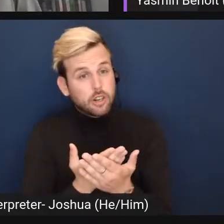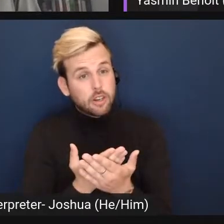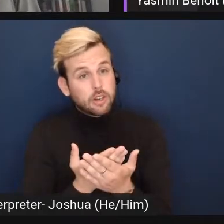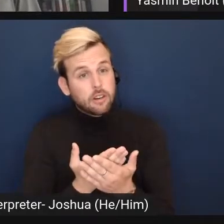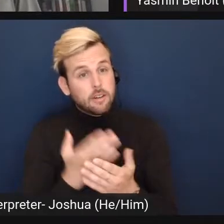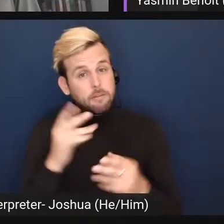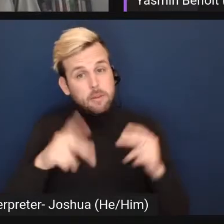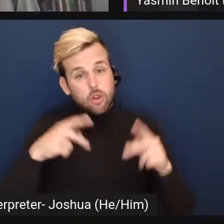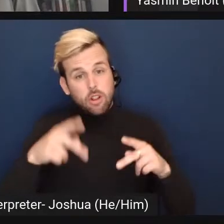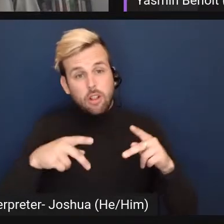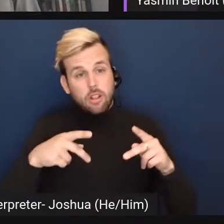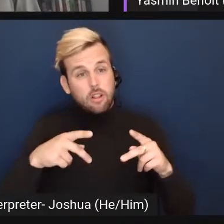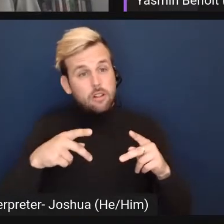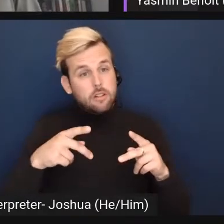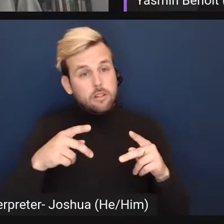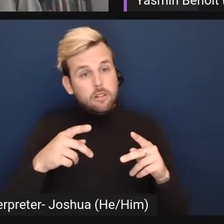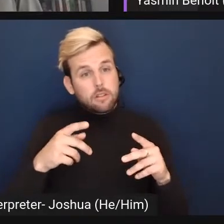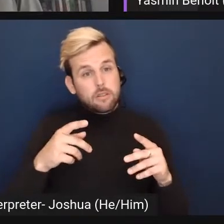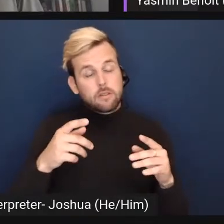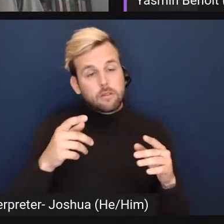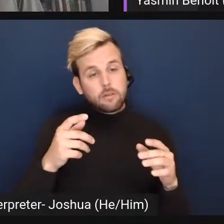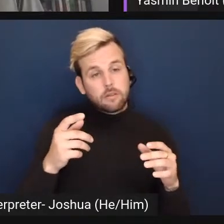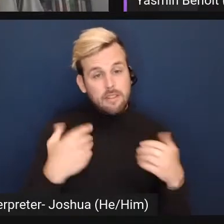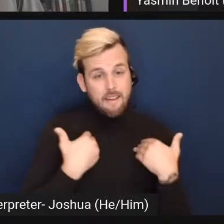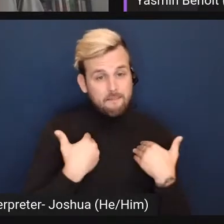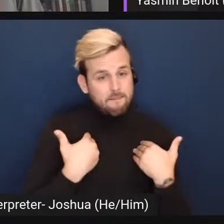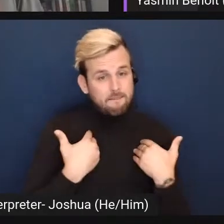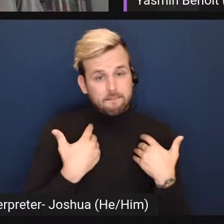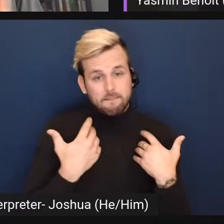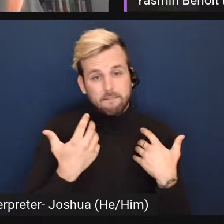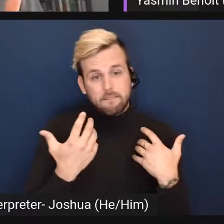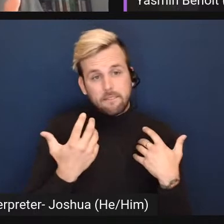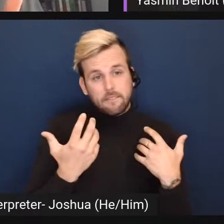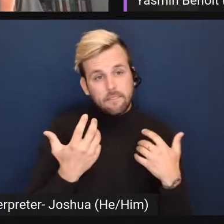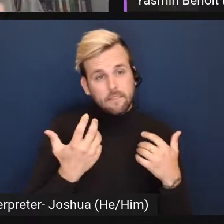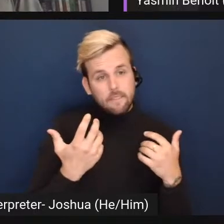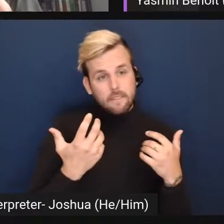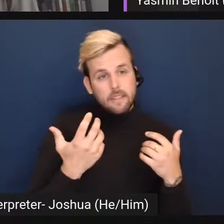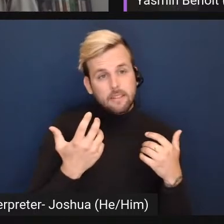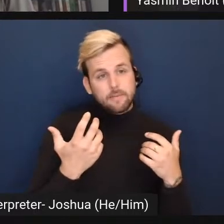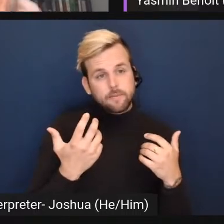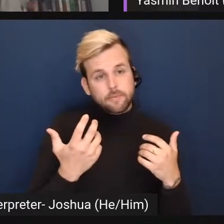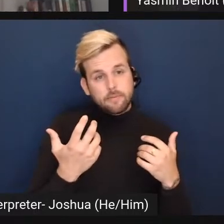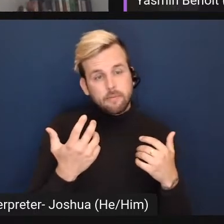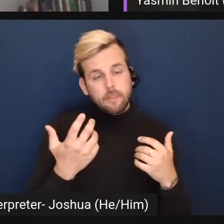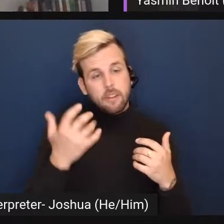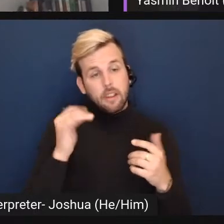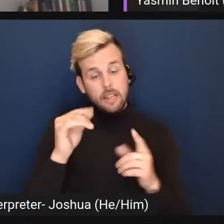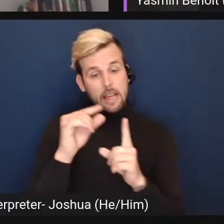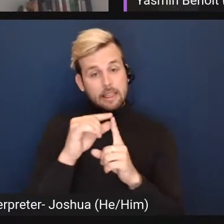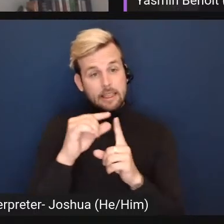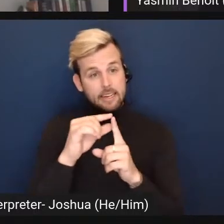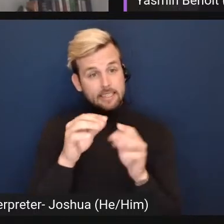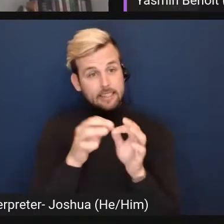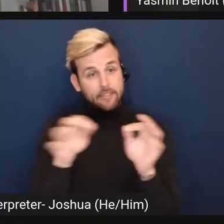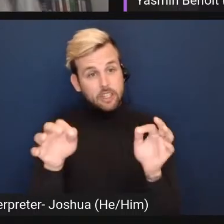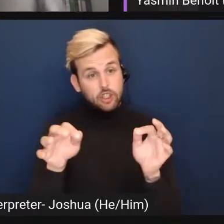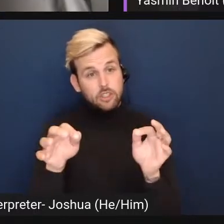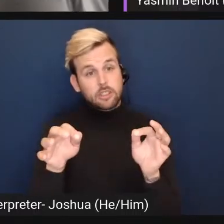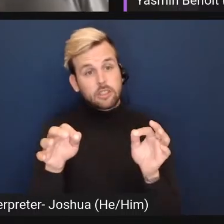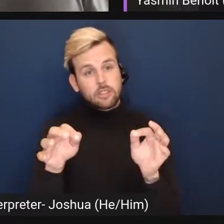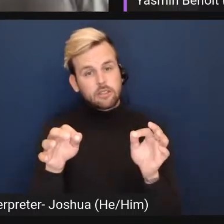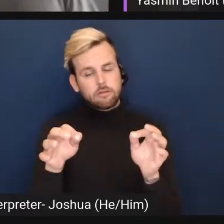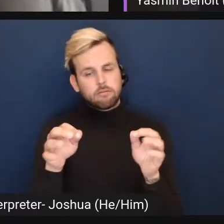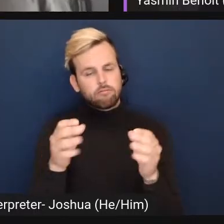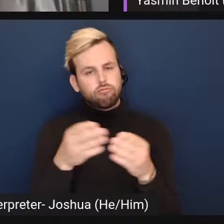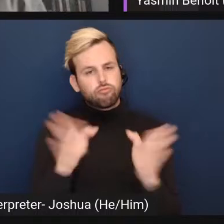the definitions allow people to ask